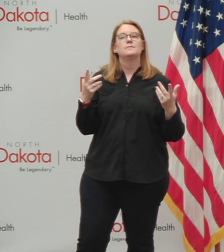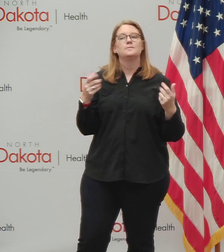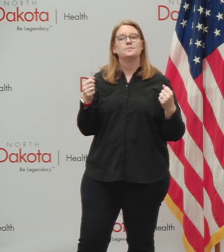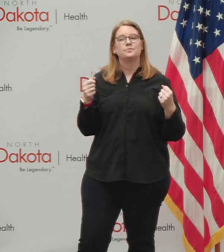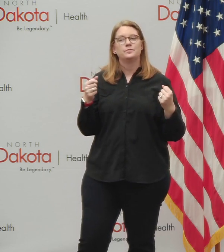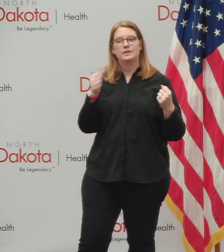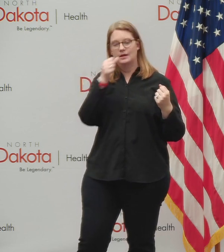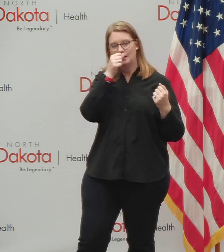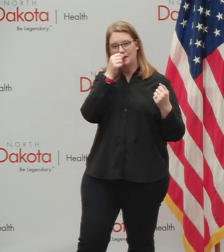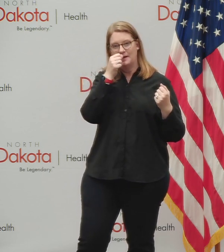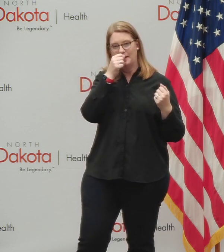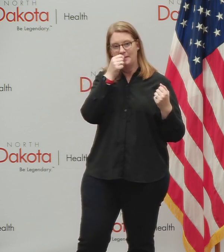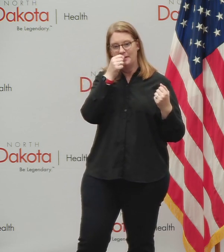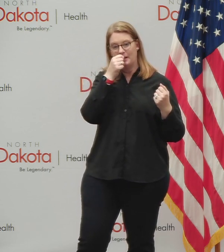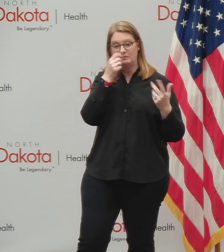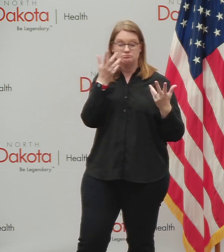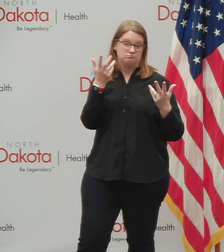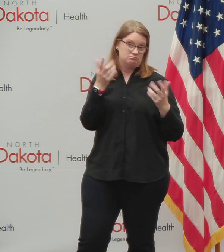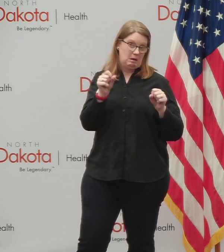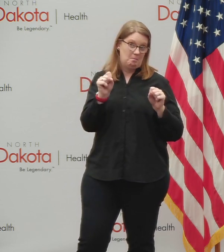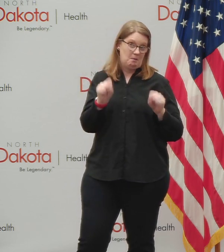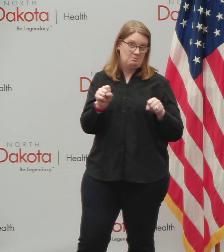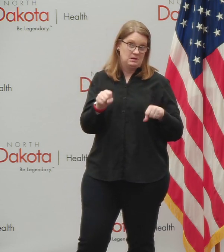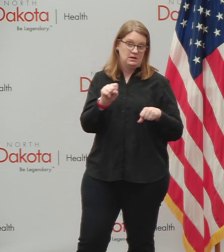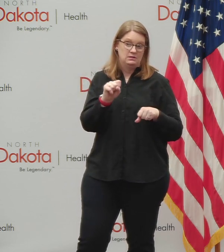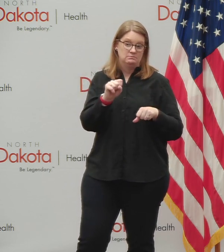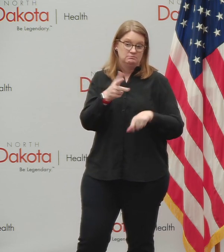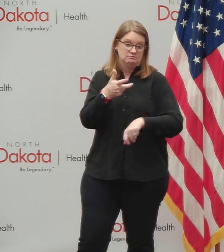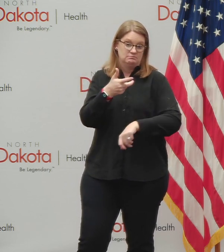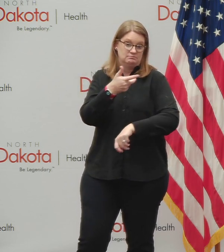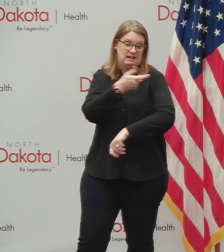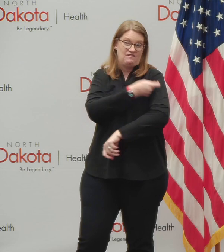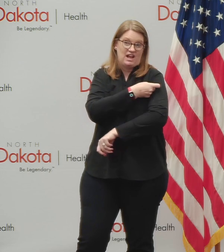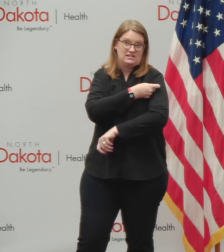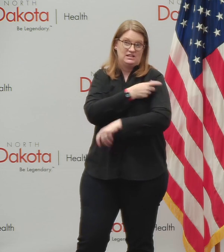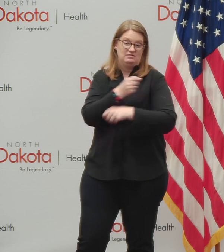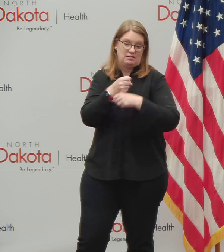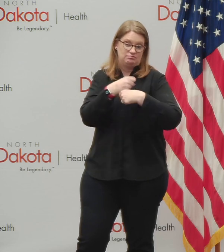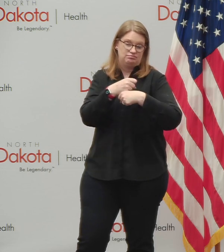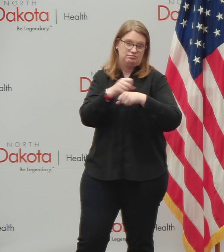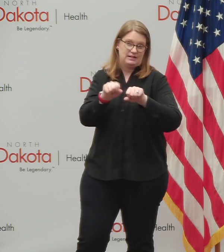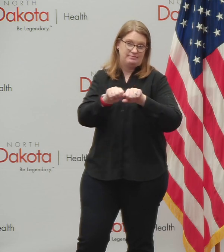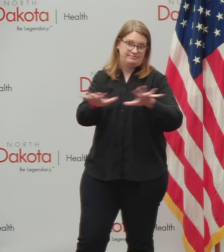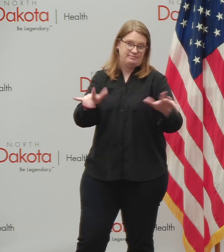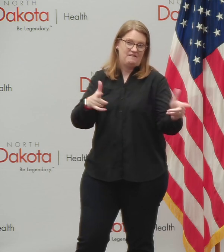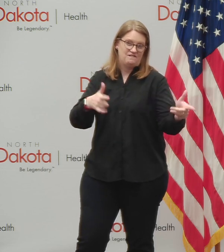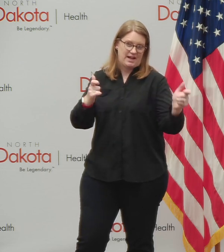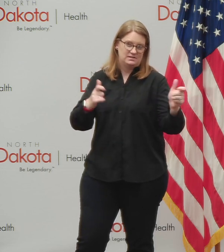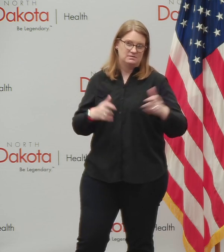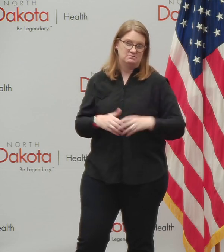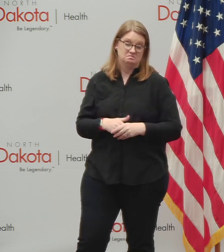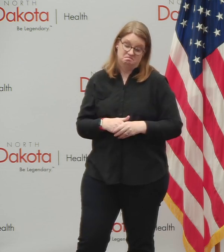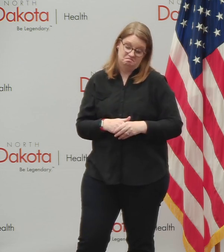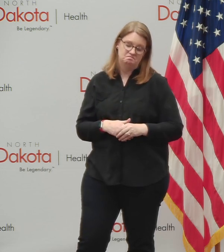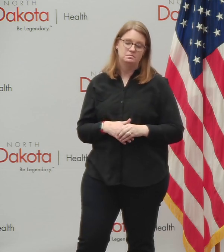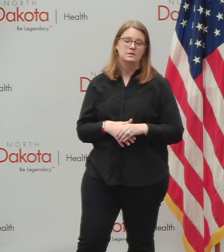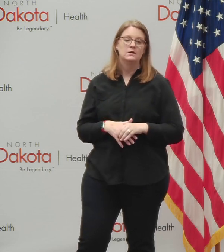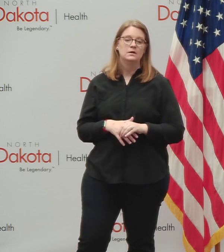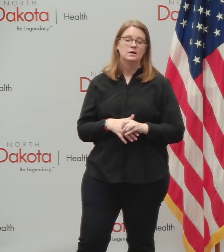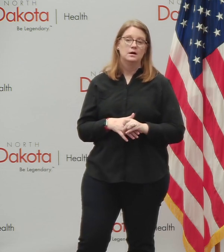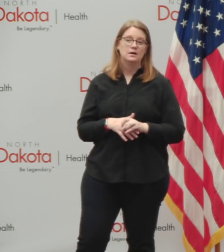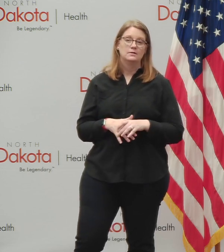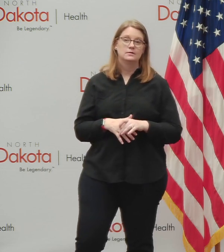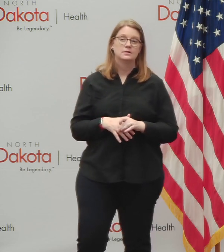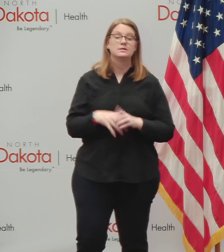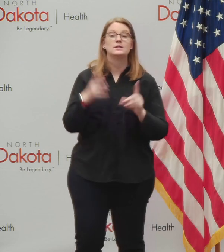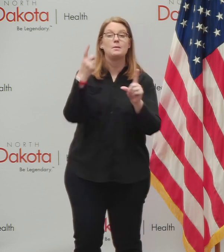um, a vaccine get to production and out, uh, much faster. Uh, so with that, again, we're